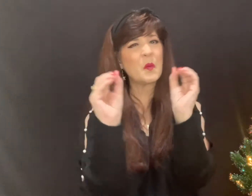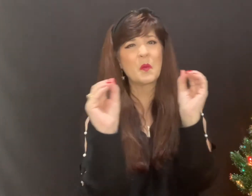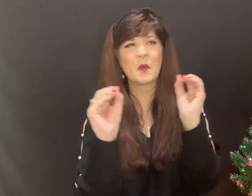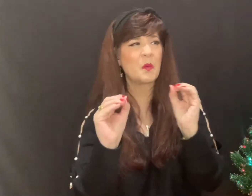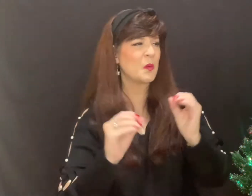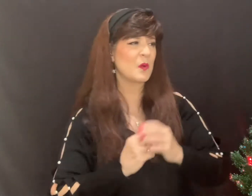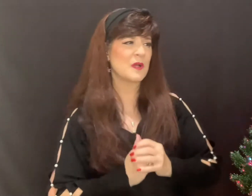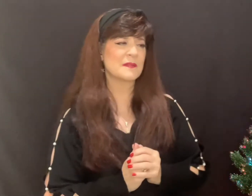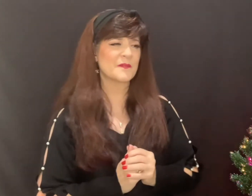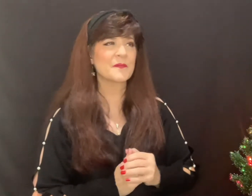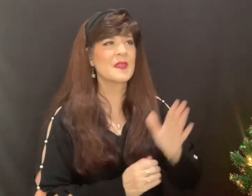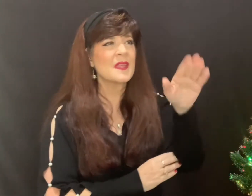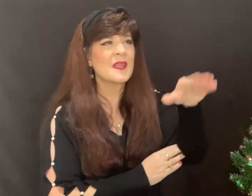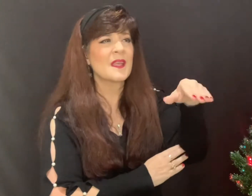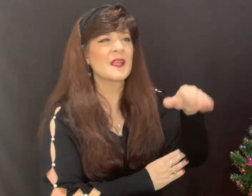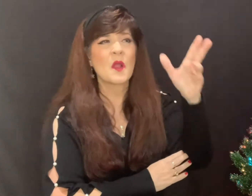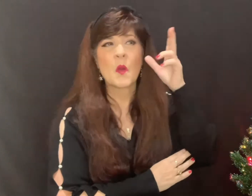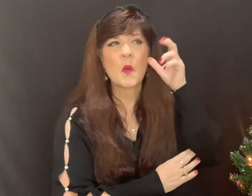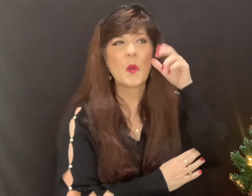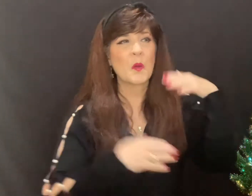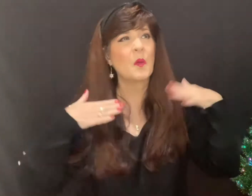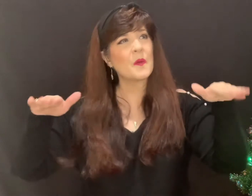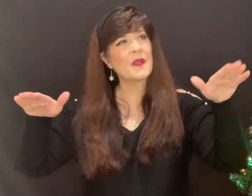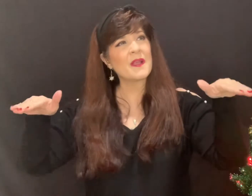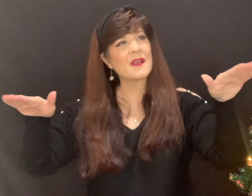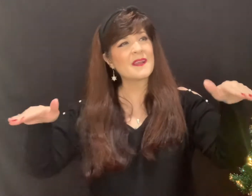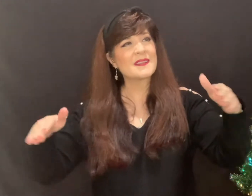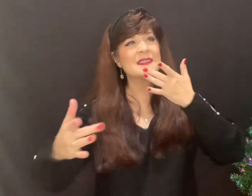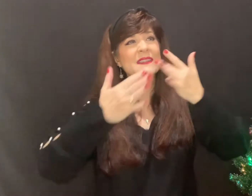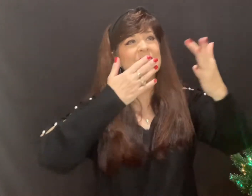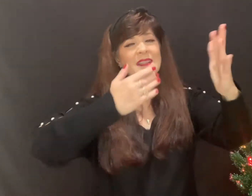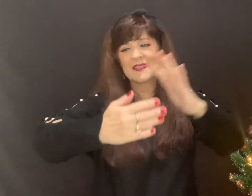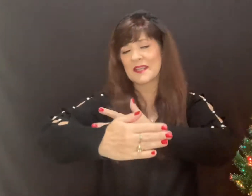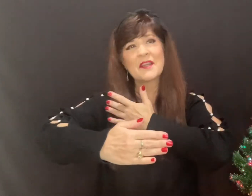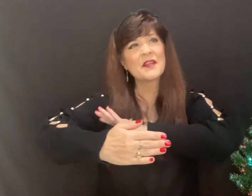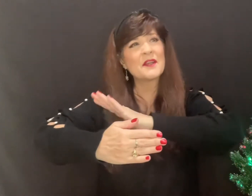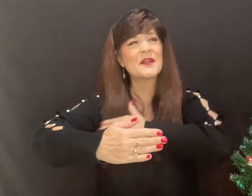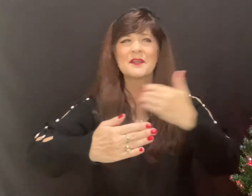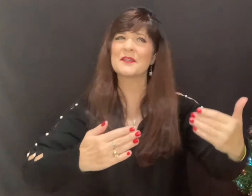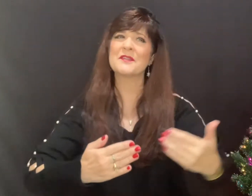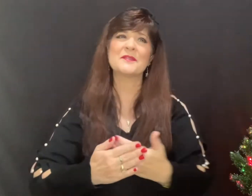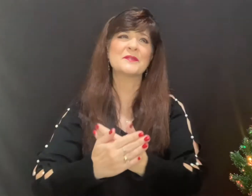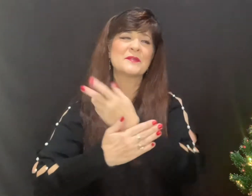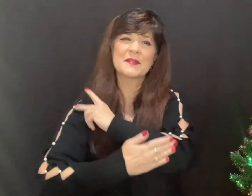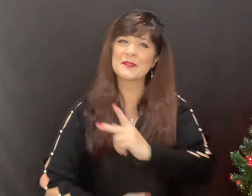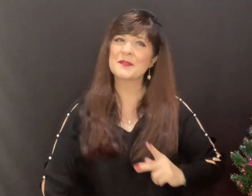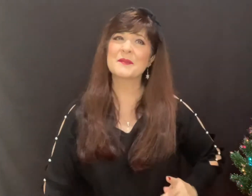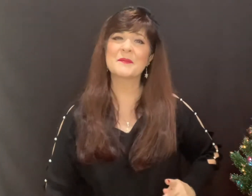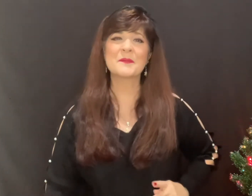Hark now, hear the angels sing a new king born